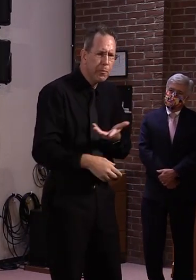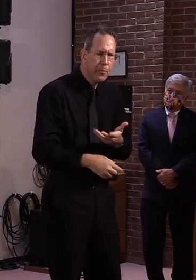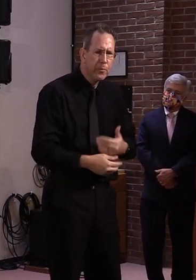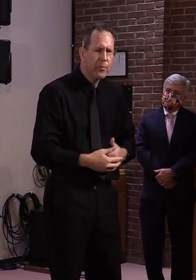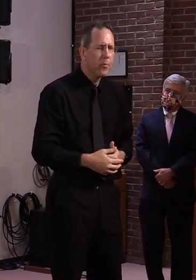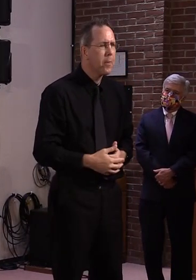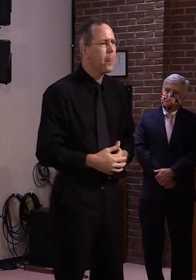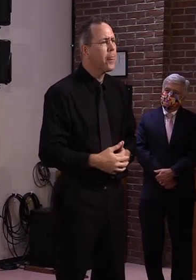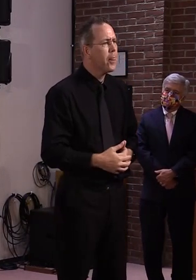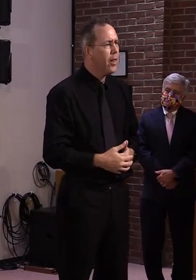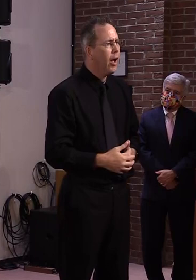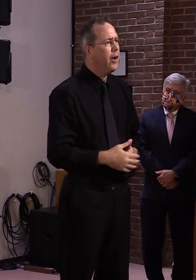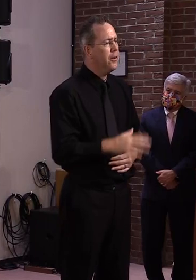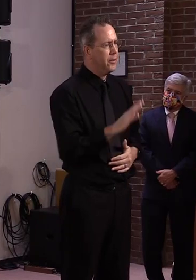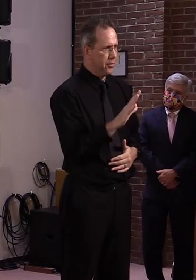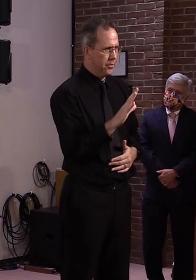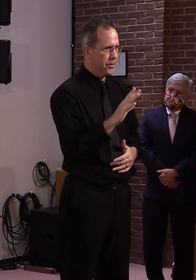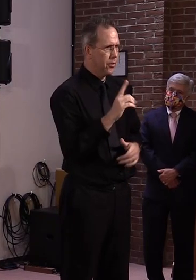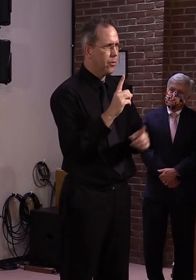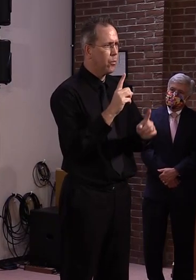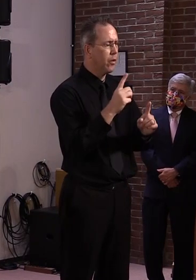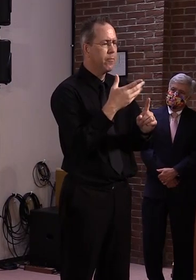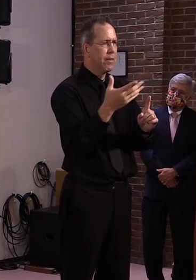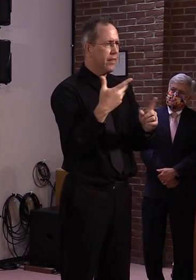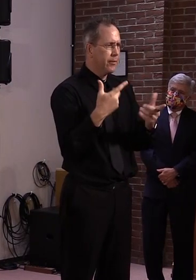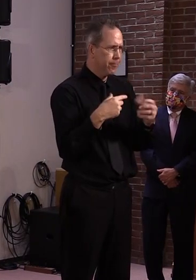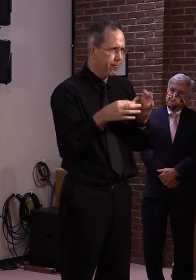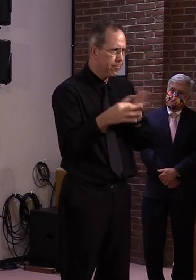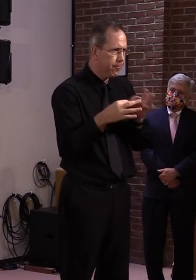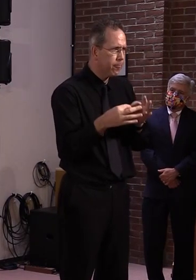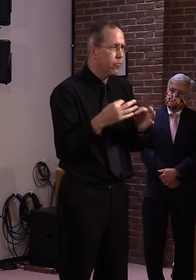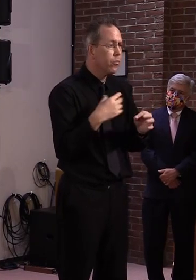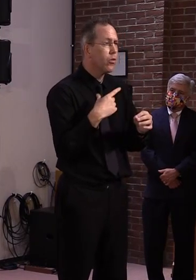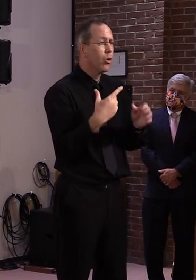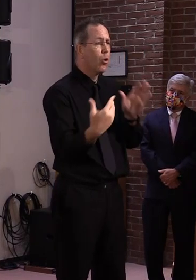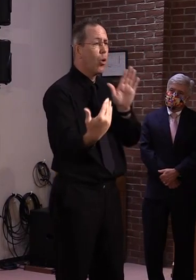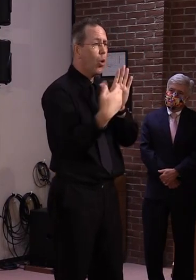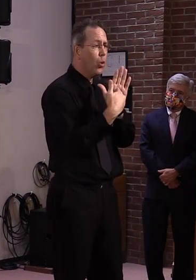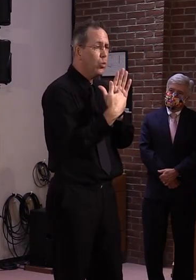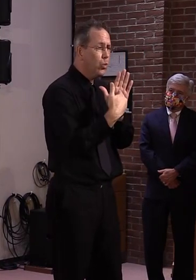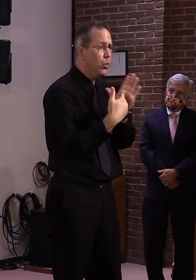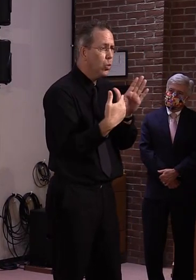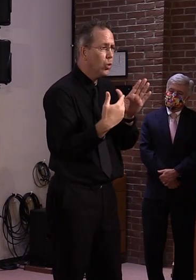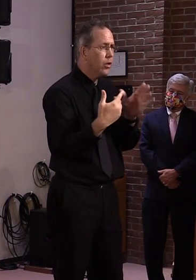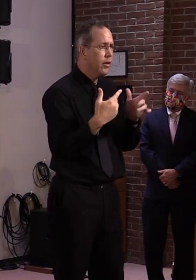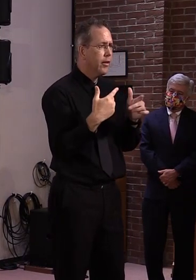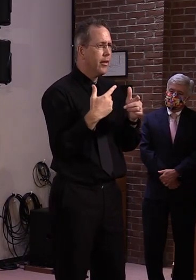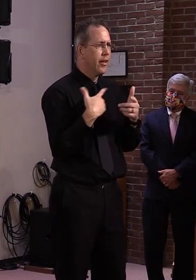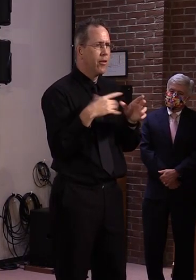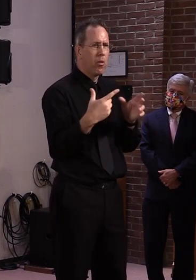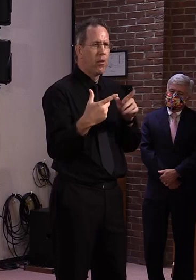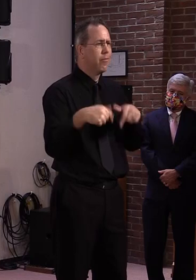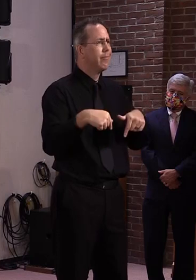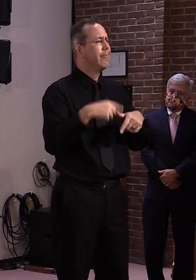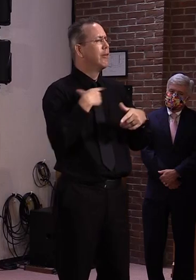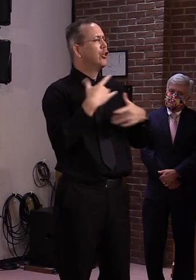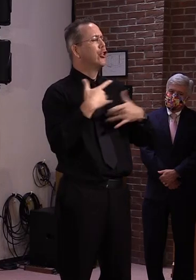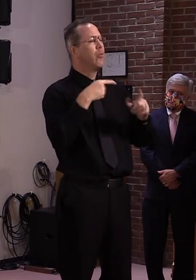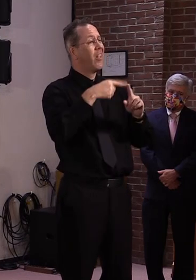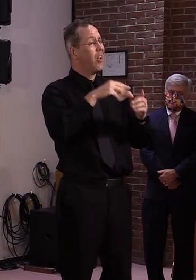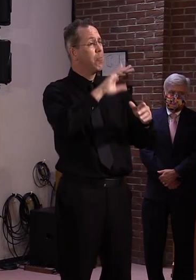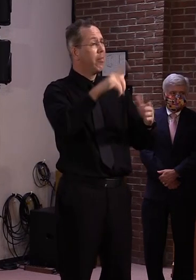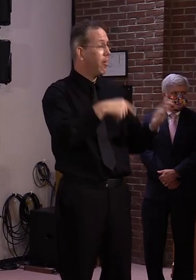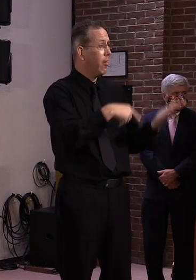didn't meet certain benchmarks is is a problem for me. Yeah. Okay.